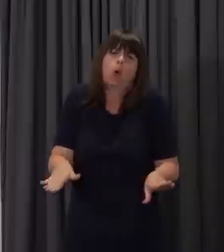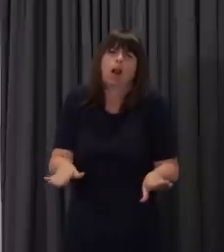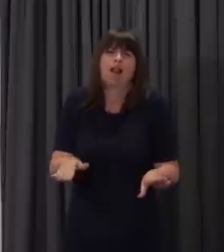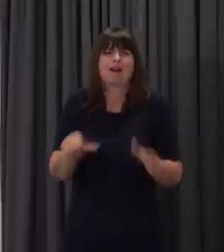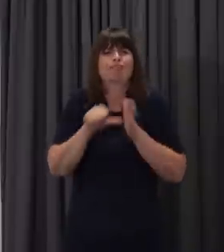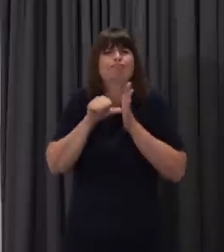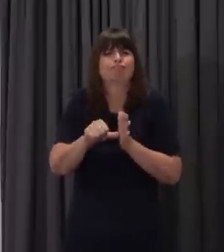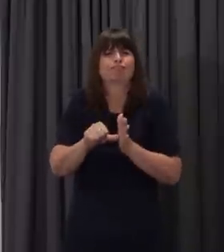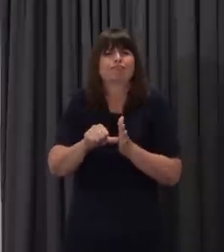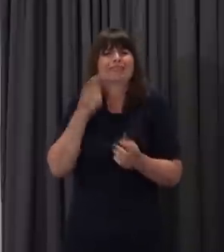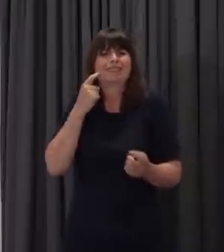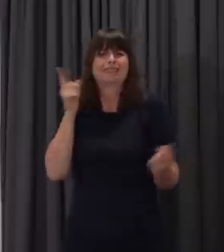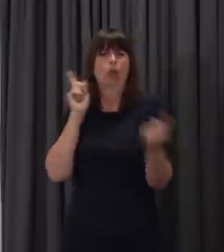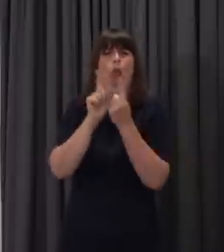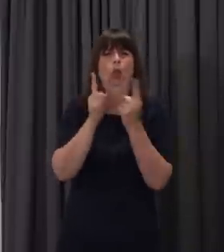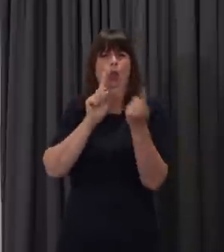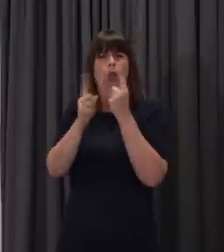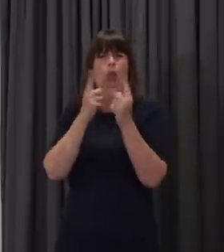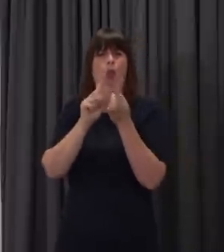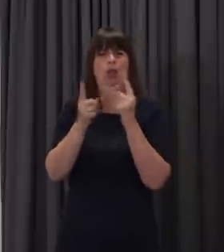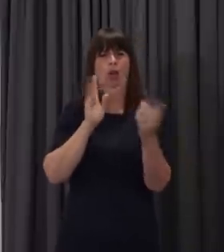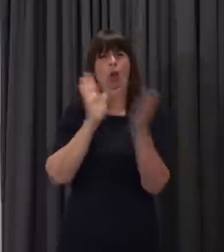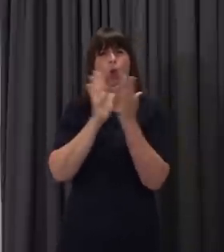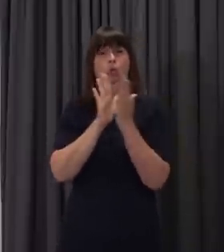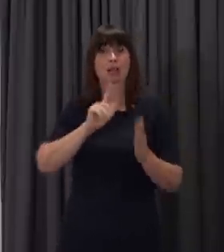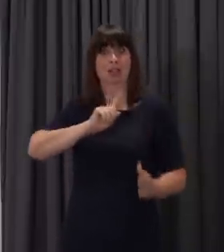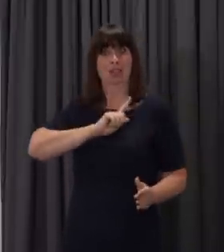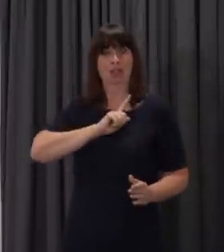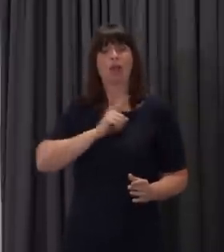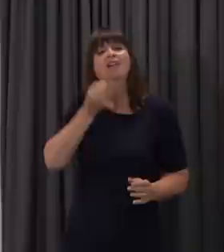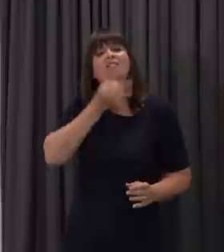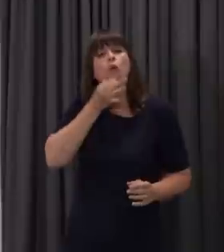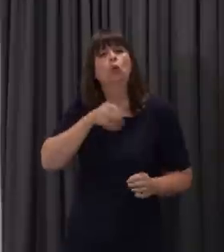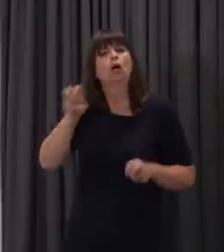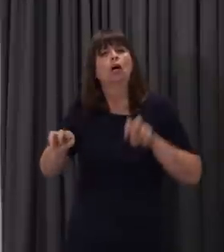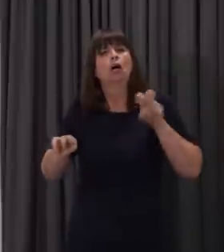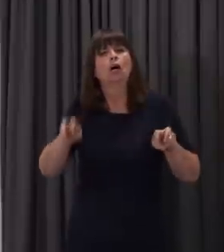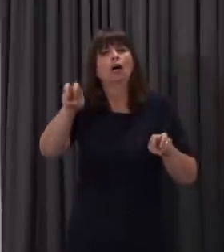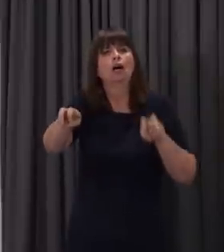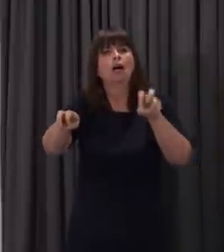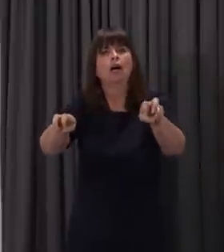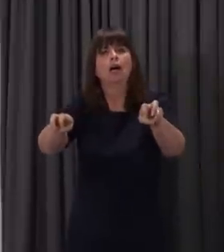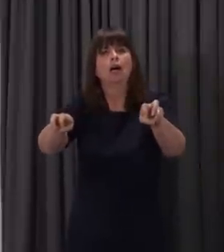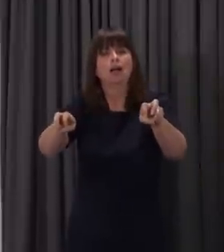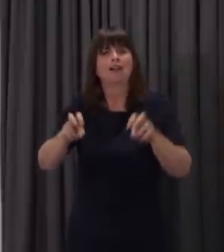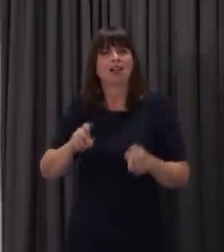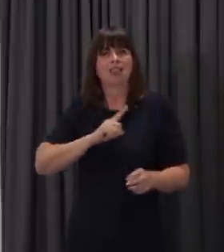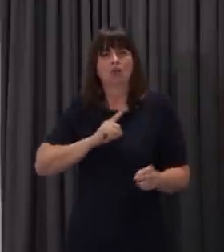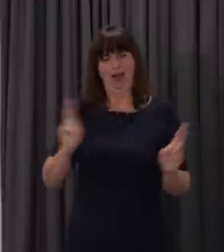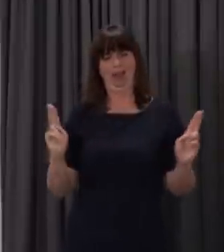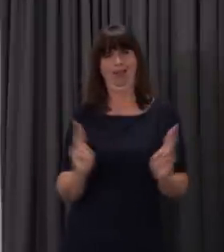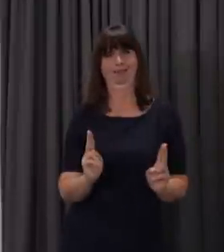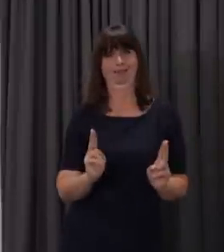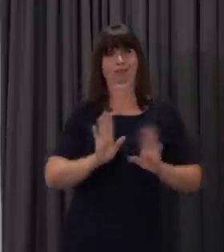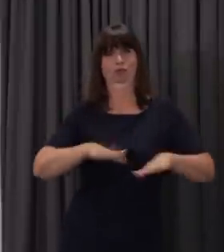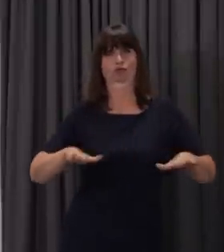able to adhere to social distancing all the time. That's why we will need to keep children in very small groups so that they are not mixing. That's why we will